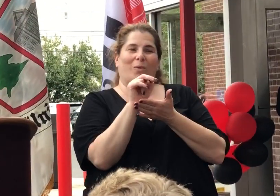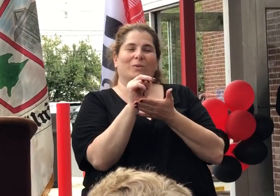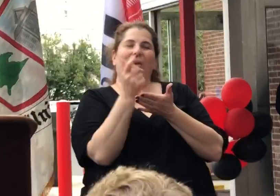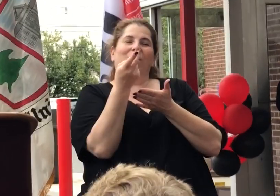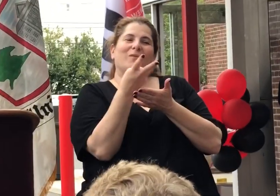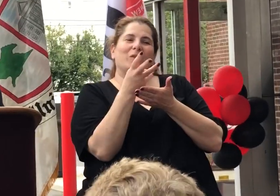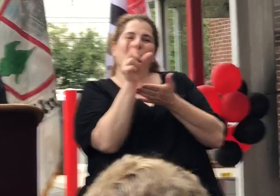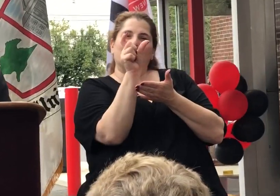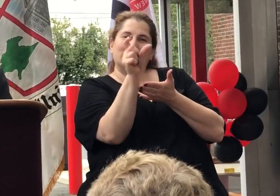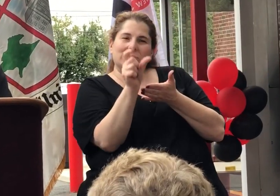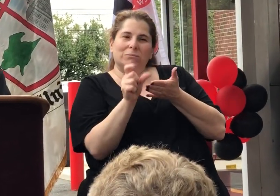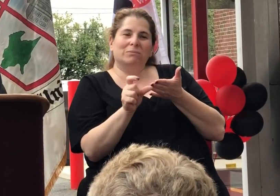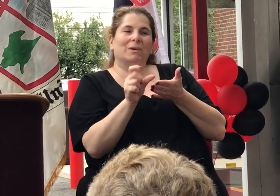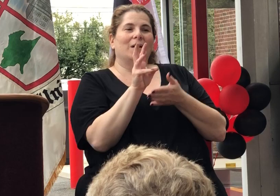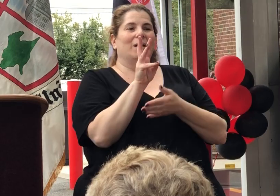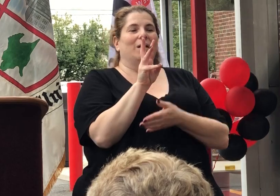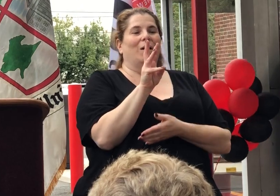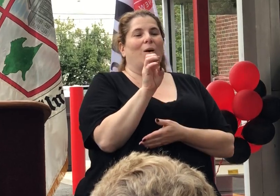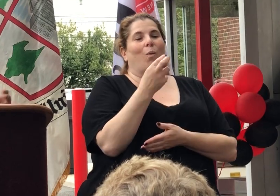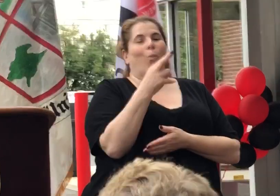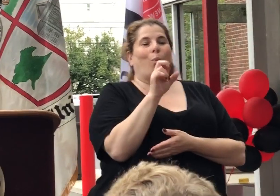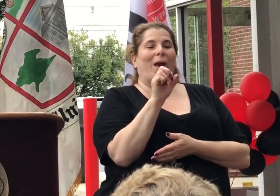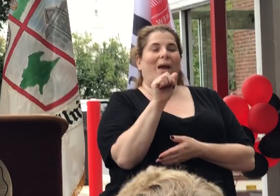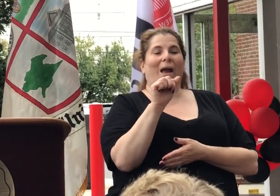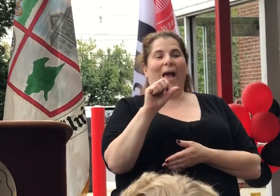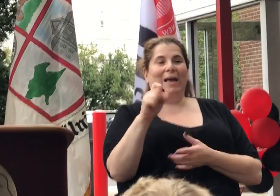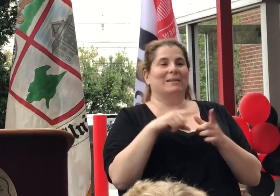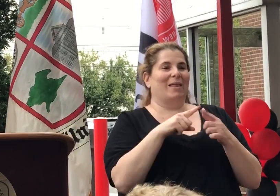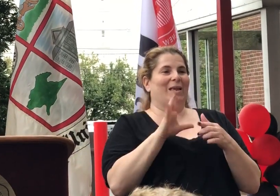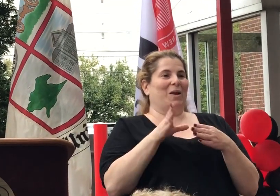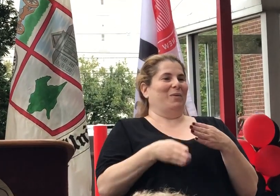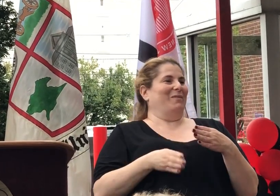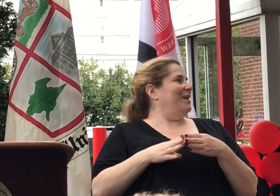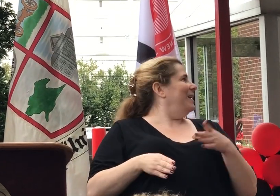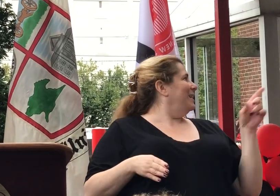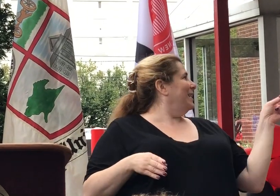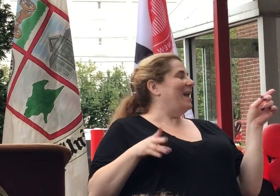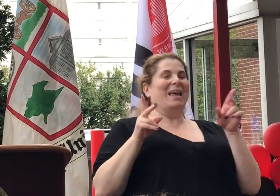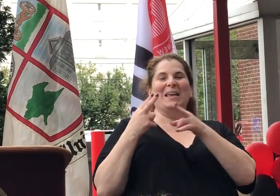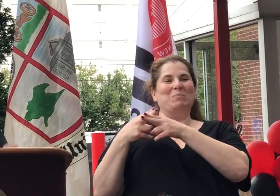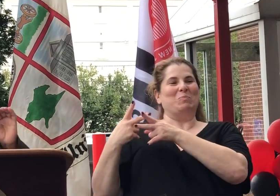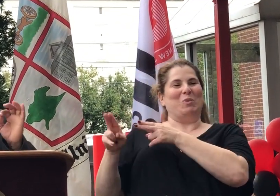read a few whereases, and then I will finish. like. That's what we were like for you. That's That's it. ... ...